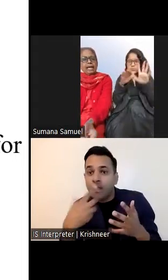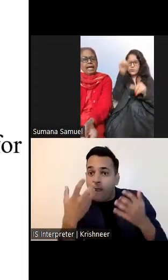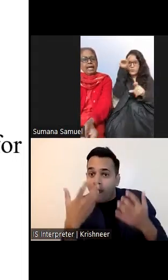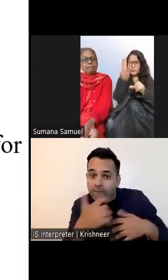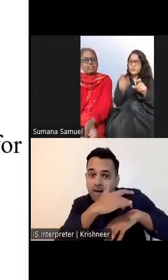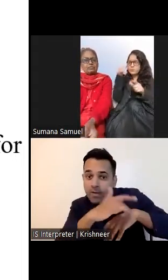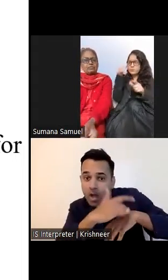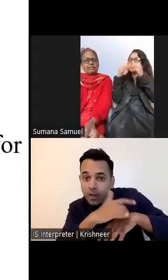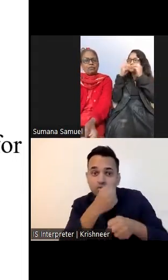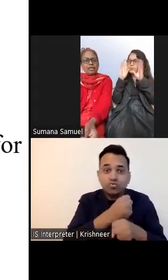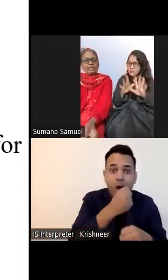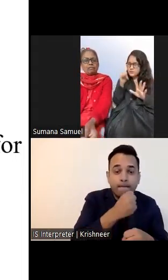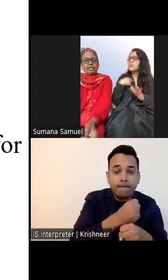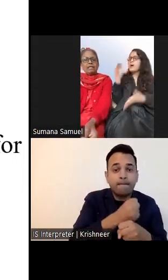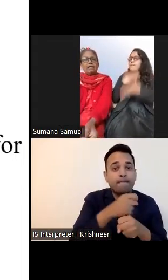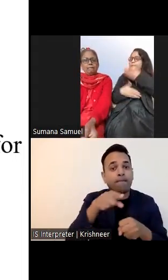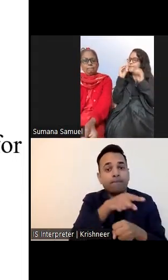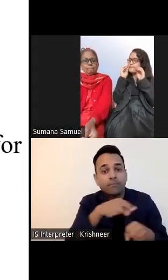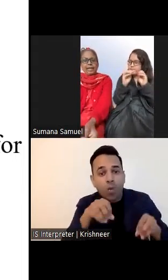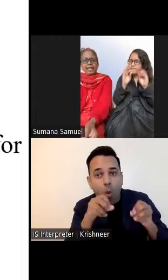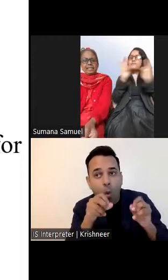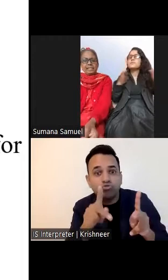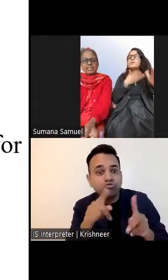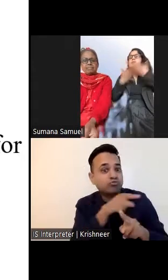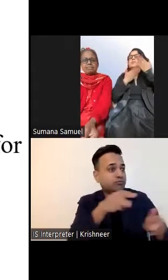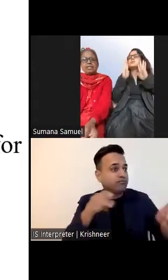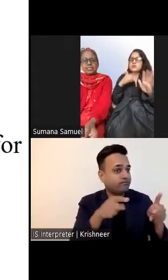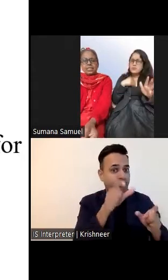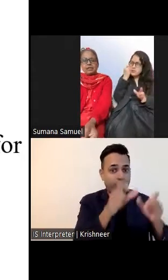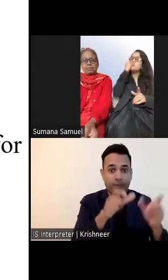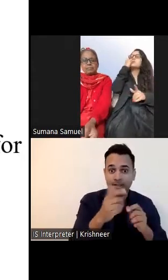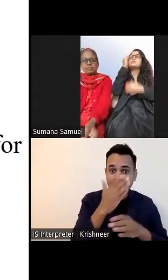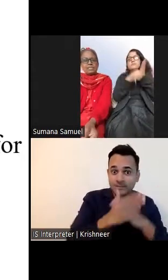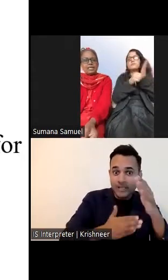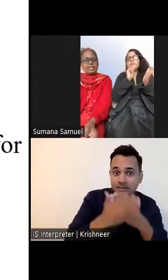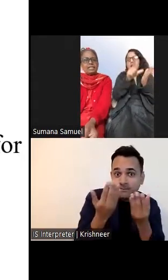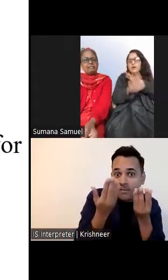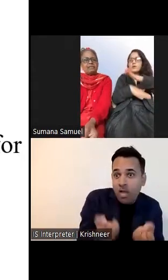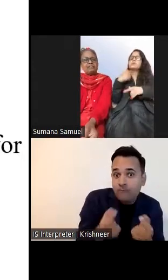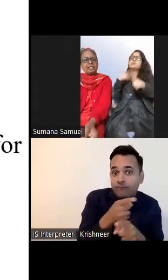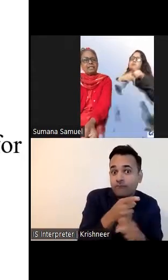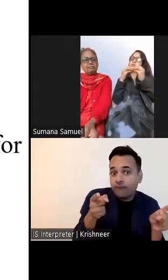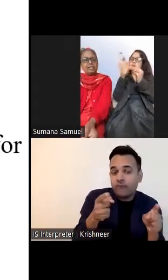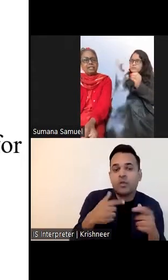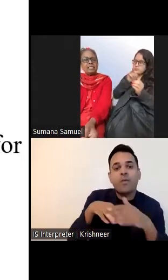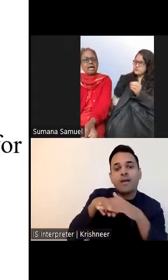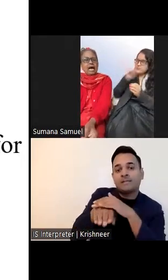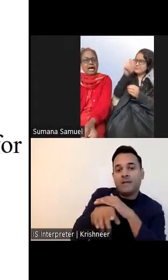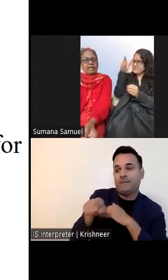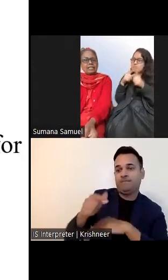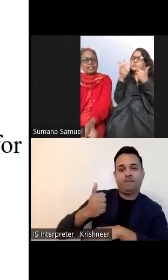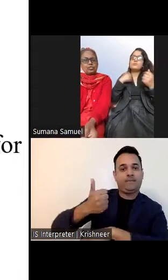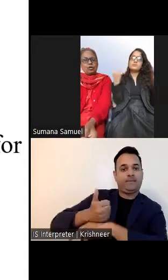Help us to find volunteer work, paid internships, shadow professionals in different fields,